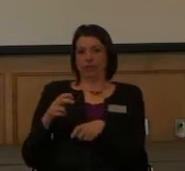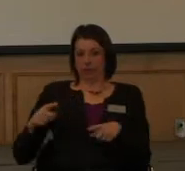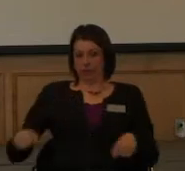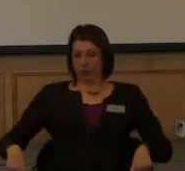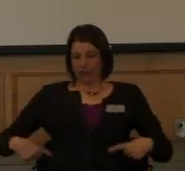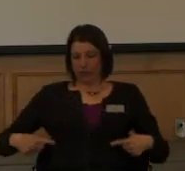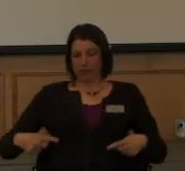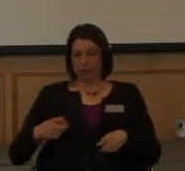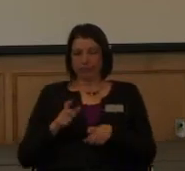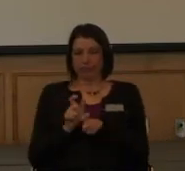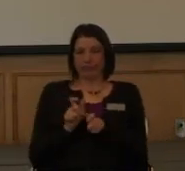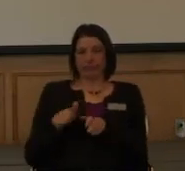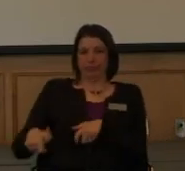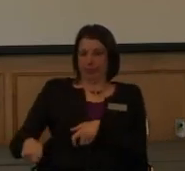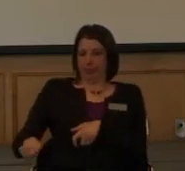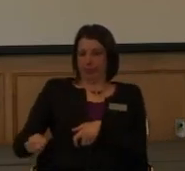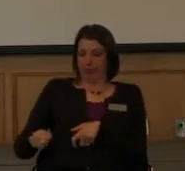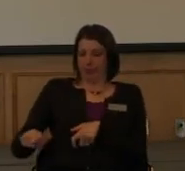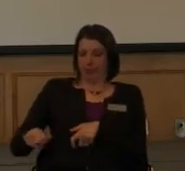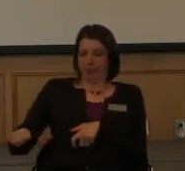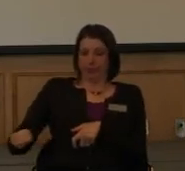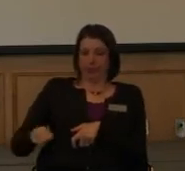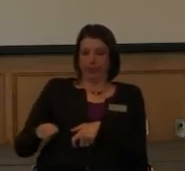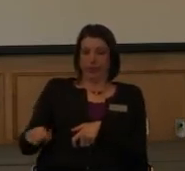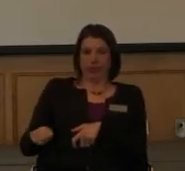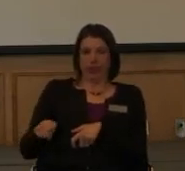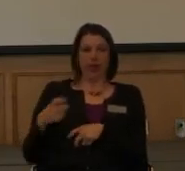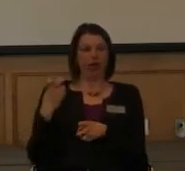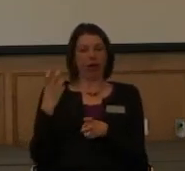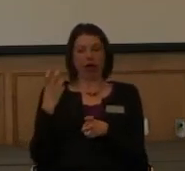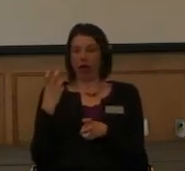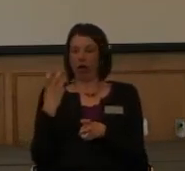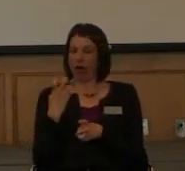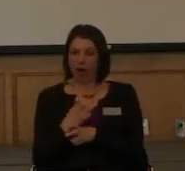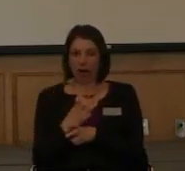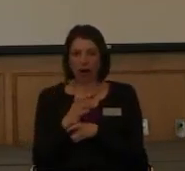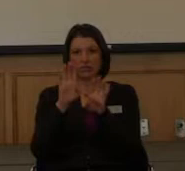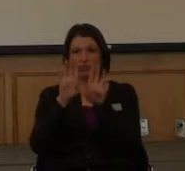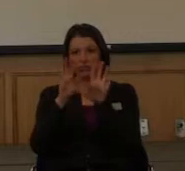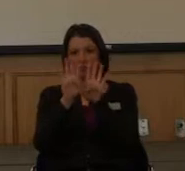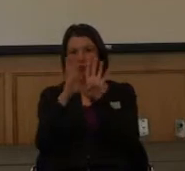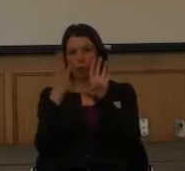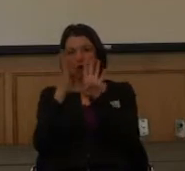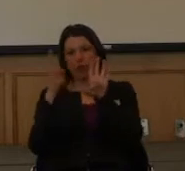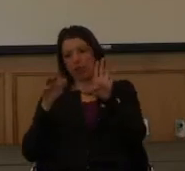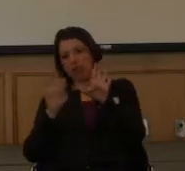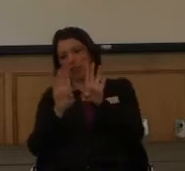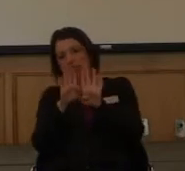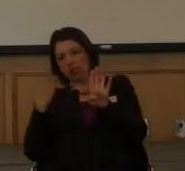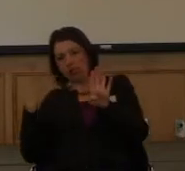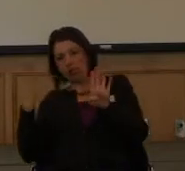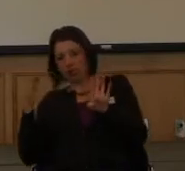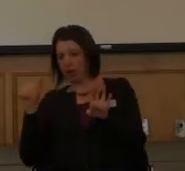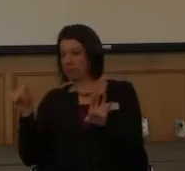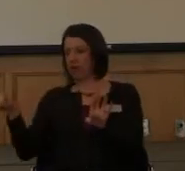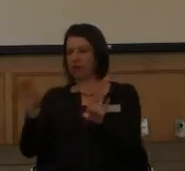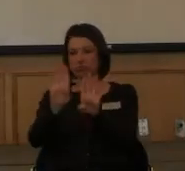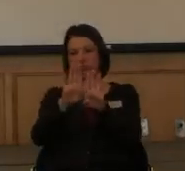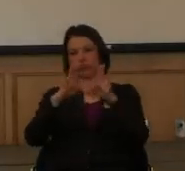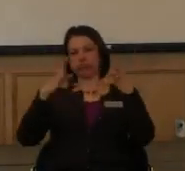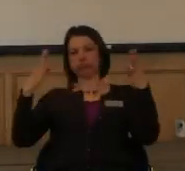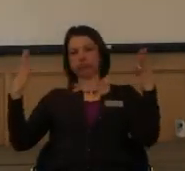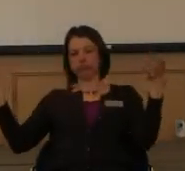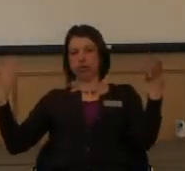Trying to push herself through those fire doors, it's hard, you know, because they're heavy. And so those buttons are